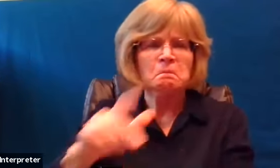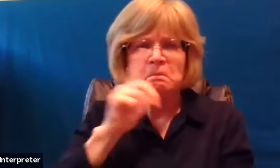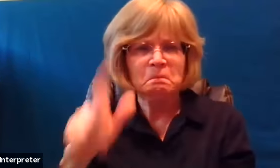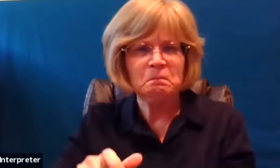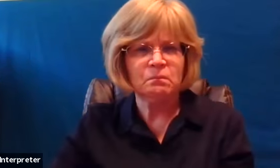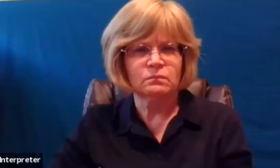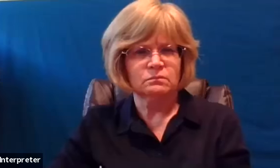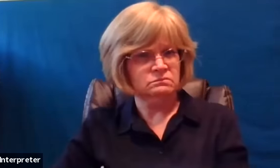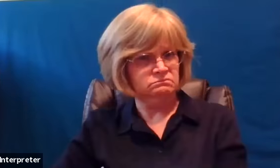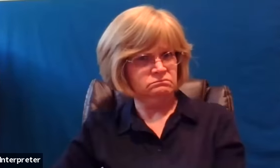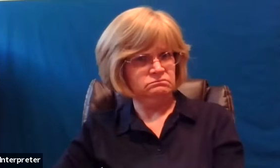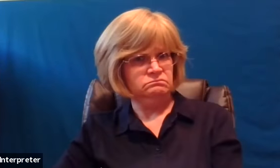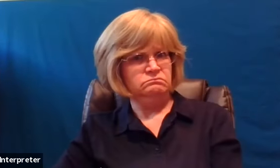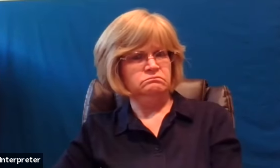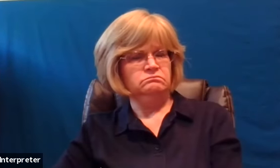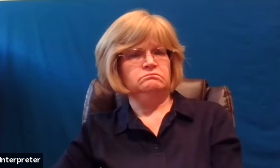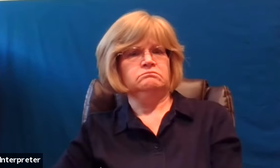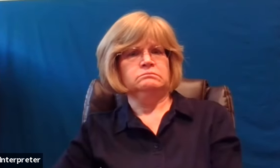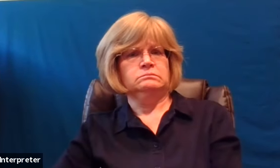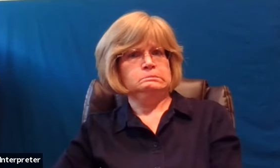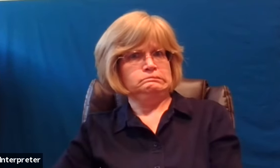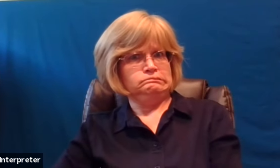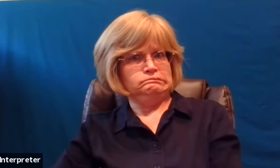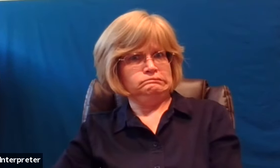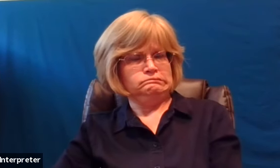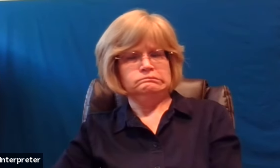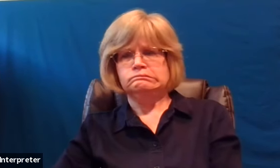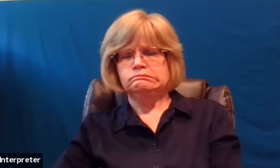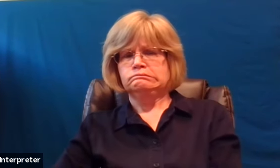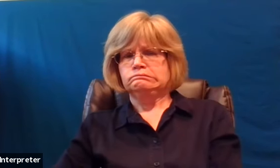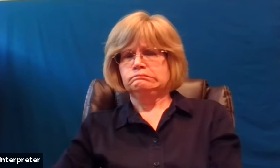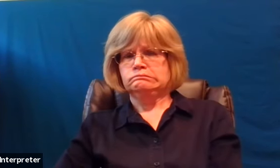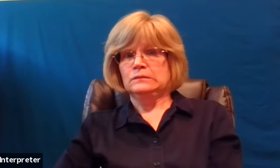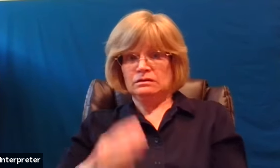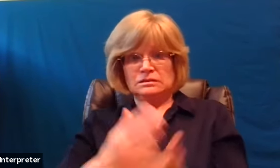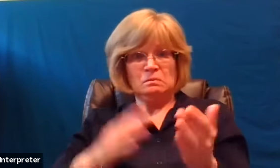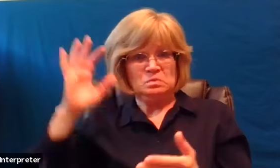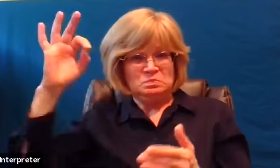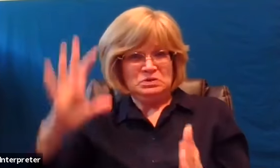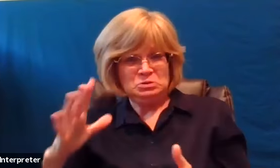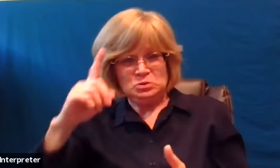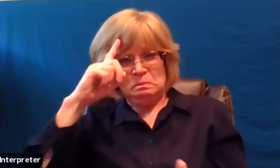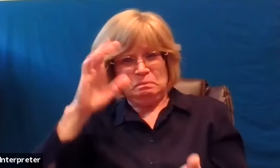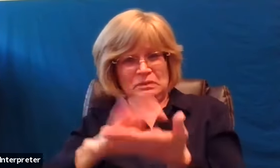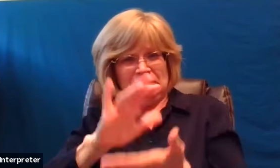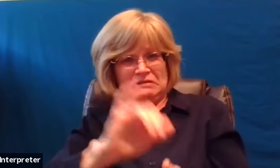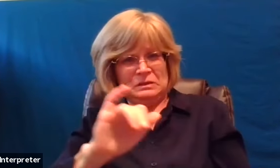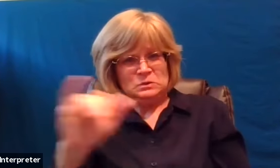wronged us my scholar friends and preacher colleagues disagree with what jesus